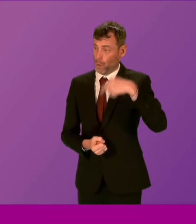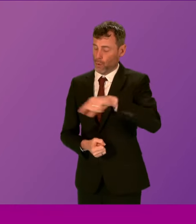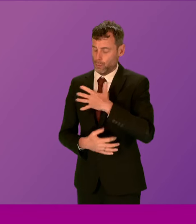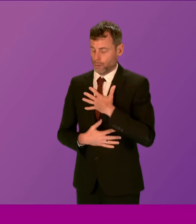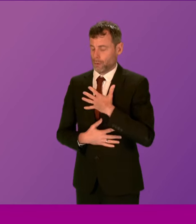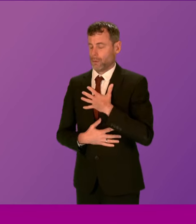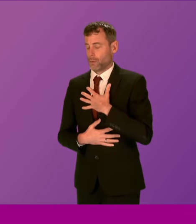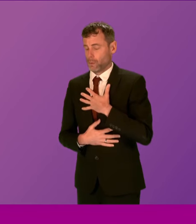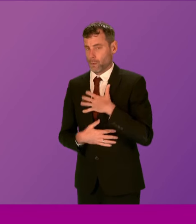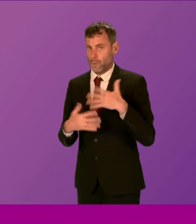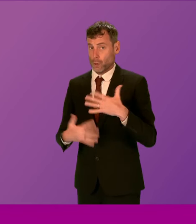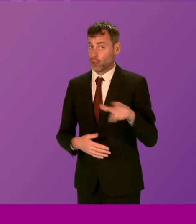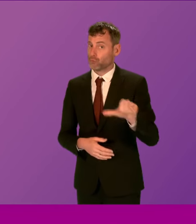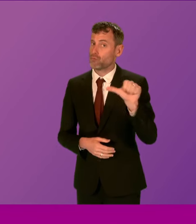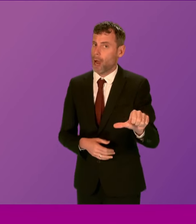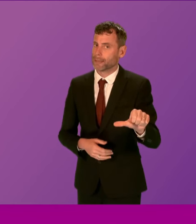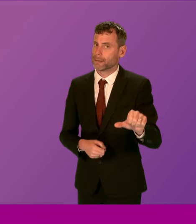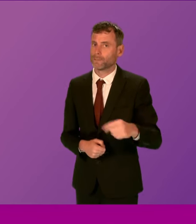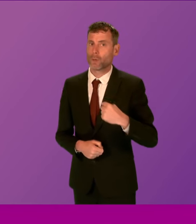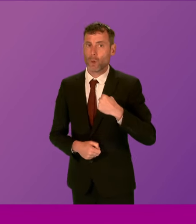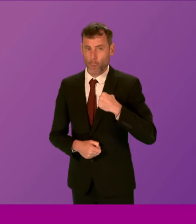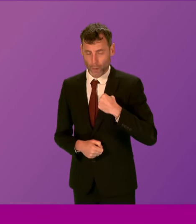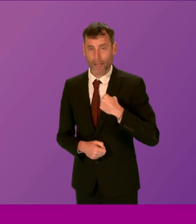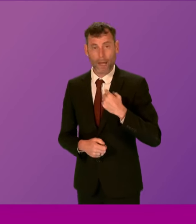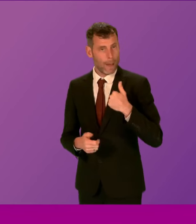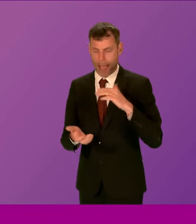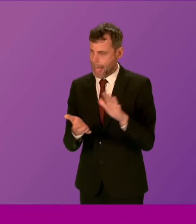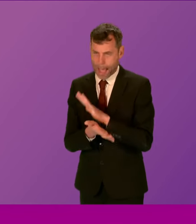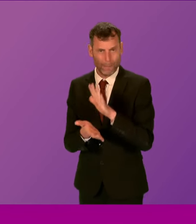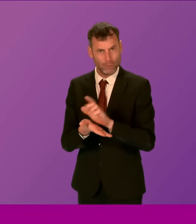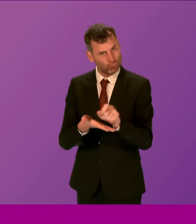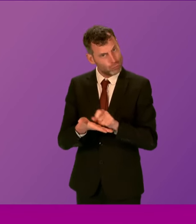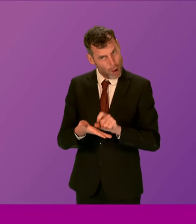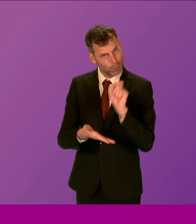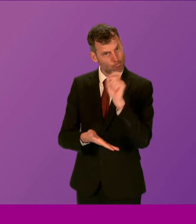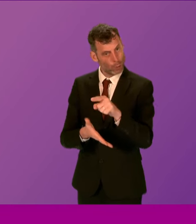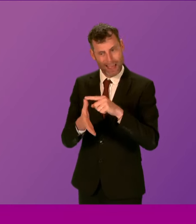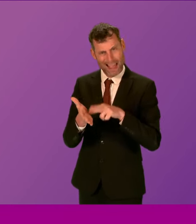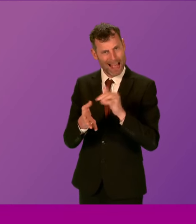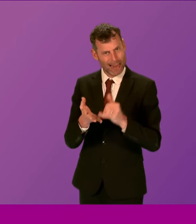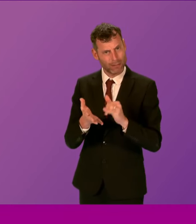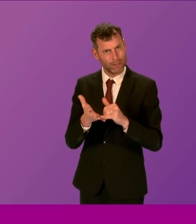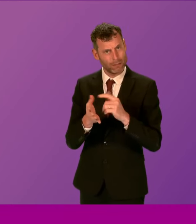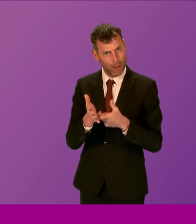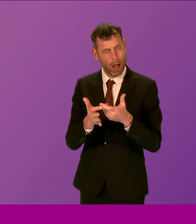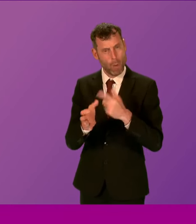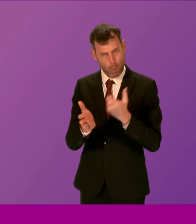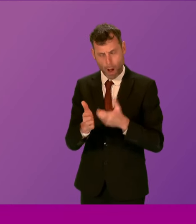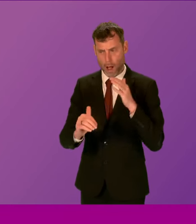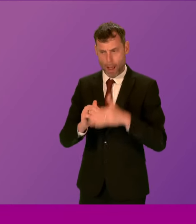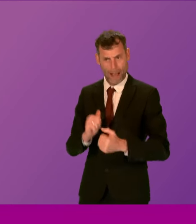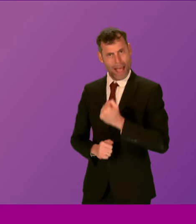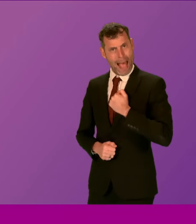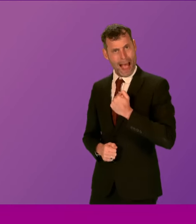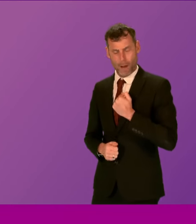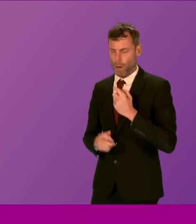absolutely right. And there's a lot of work that we are doing. happy to write to Anna Sarwar with, of course, greater details, a lot of work we're doing around our equally